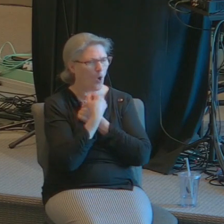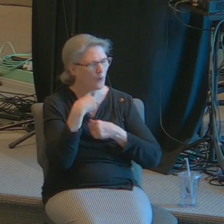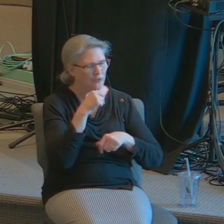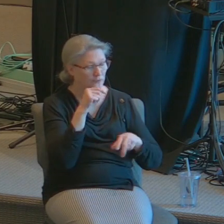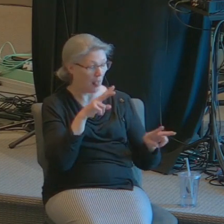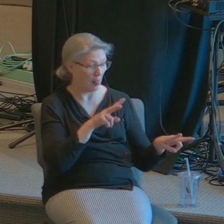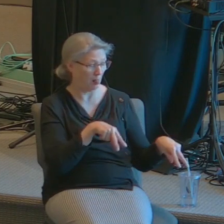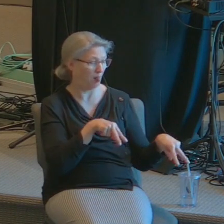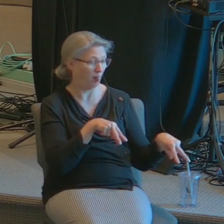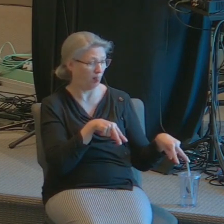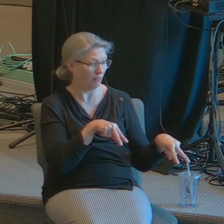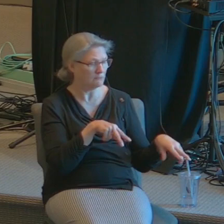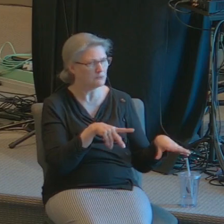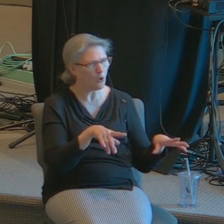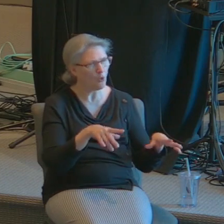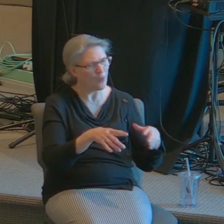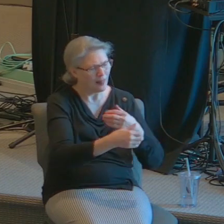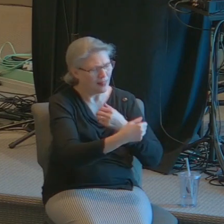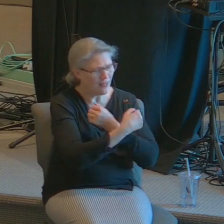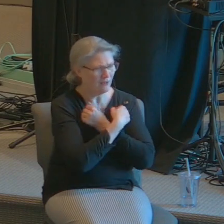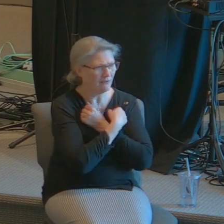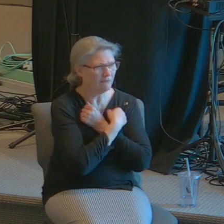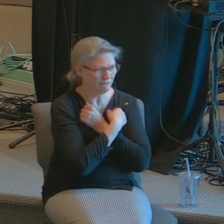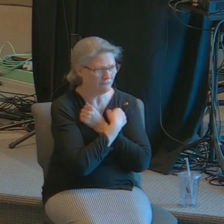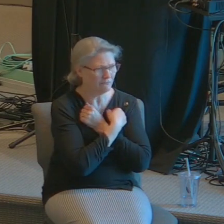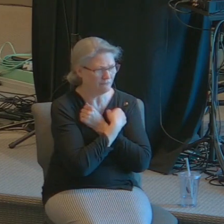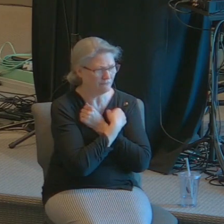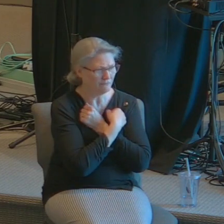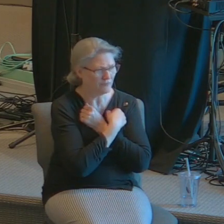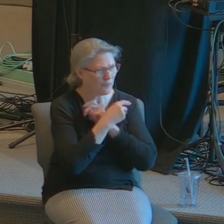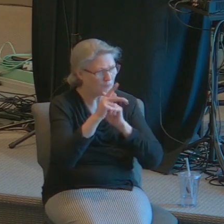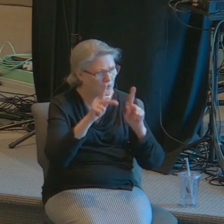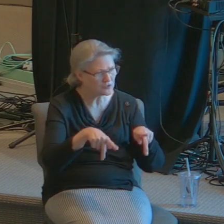arms of love and concern